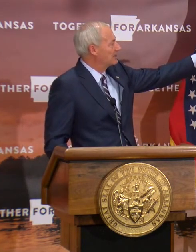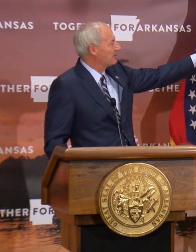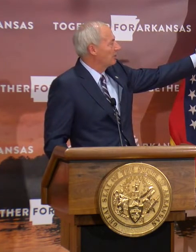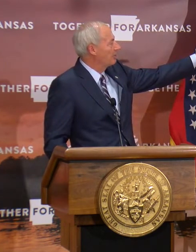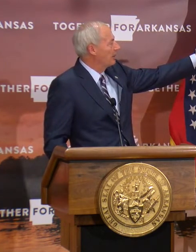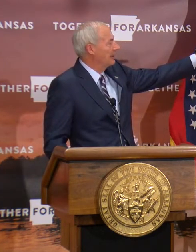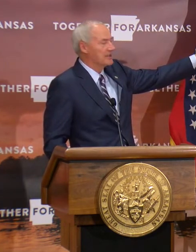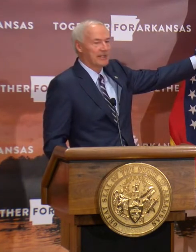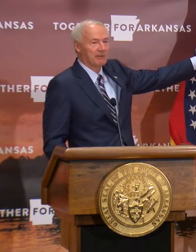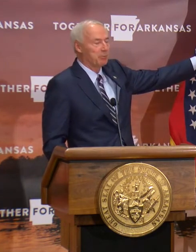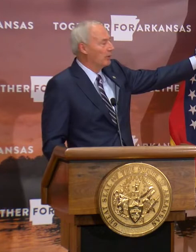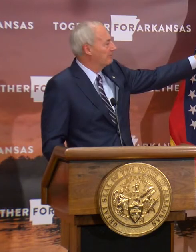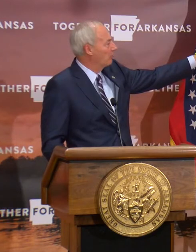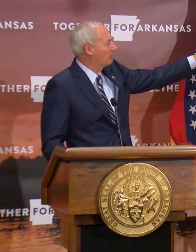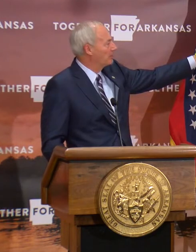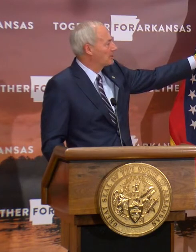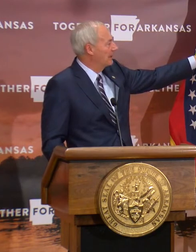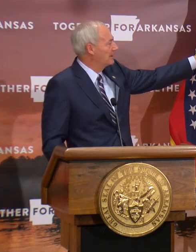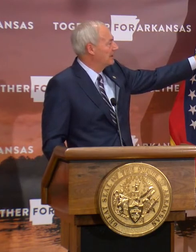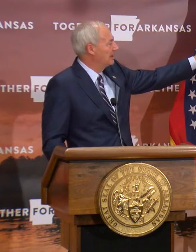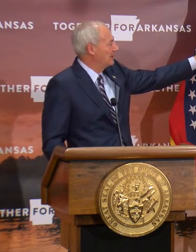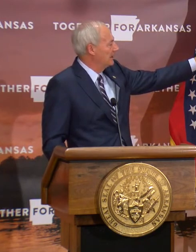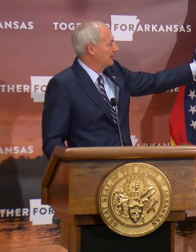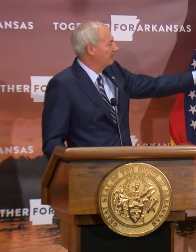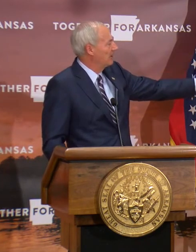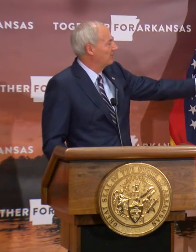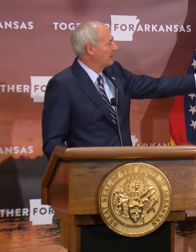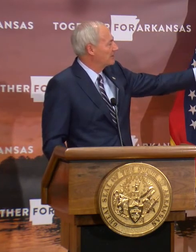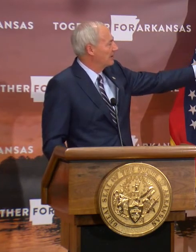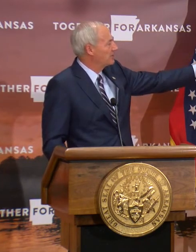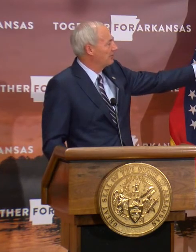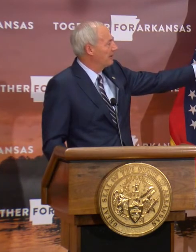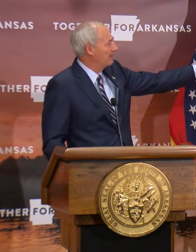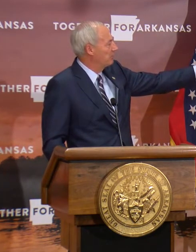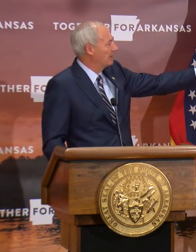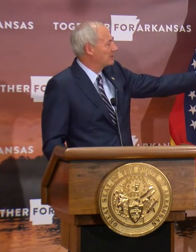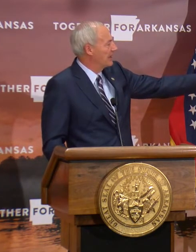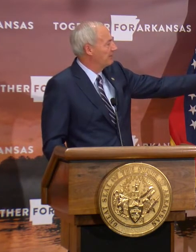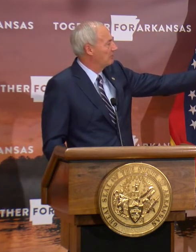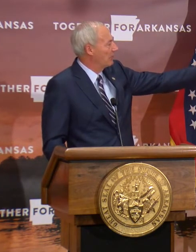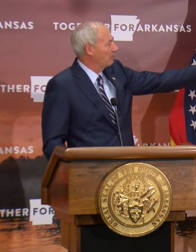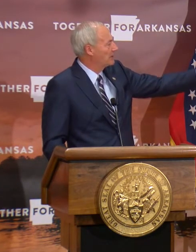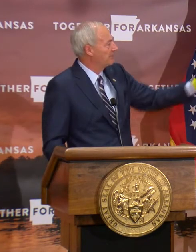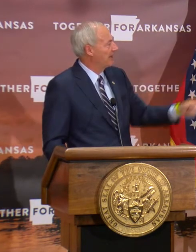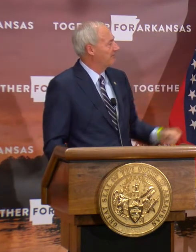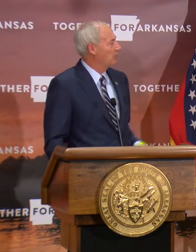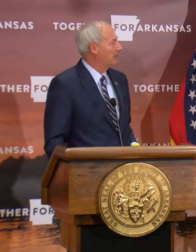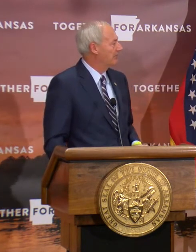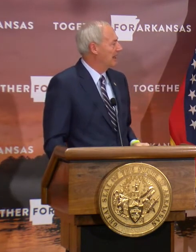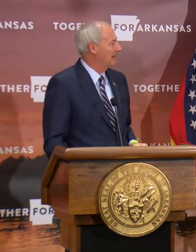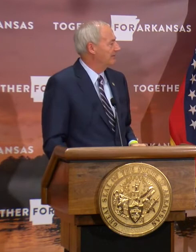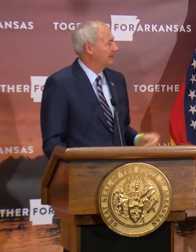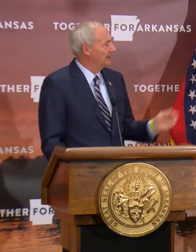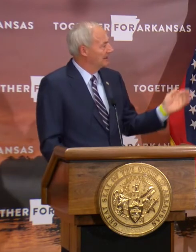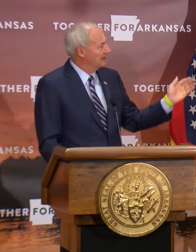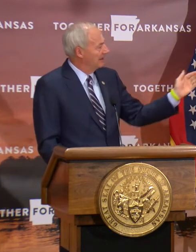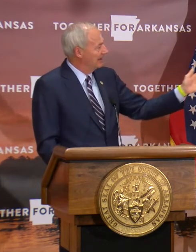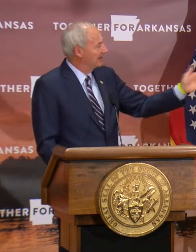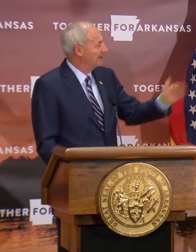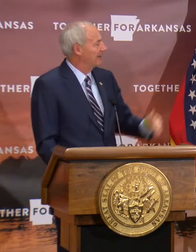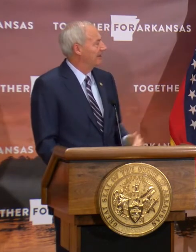is the highest growth rate at 7.4 percent, followed by central 5.7, northwest 5.5,